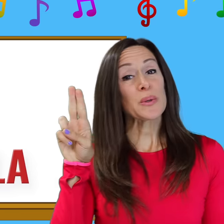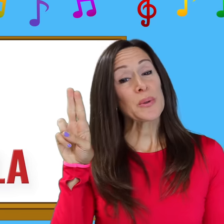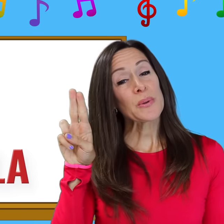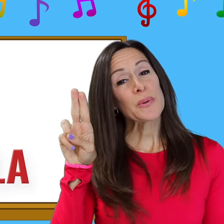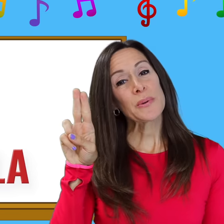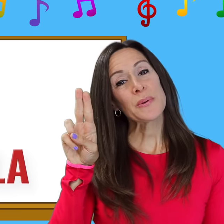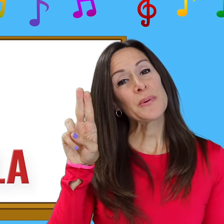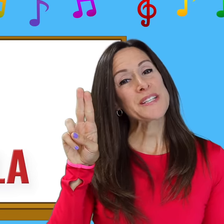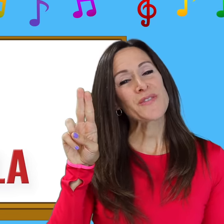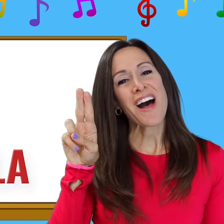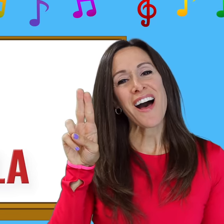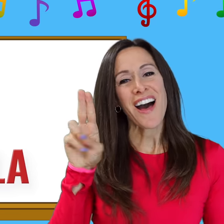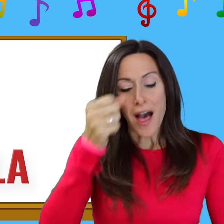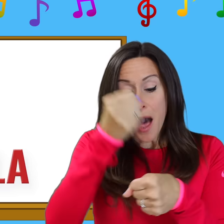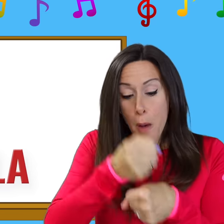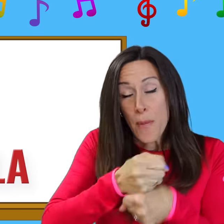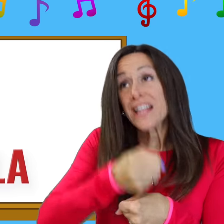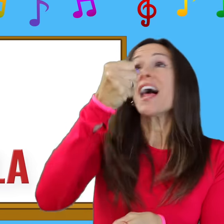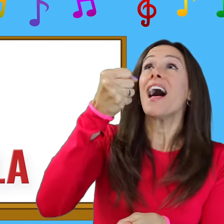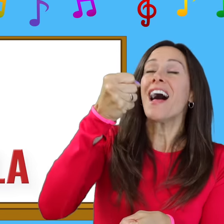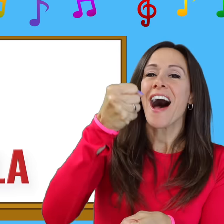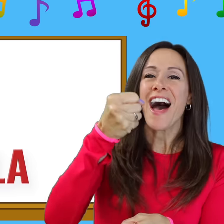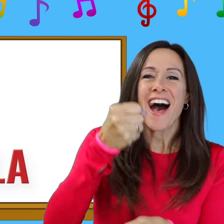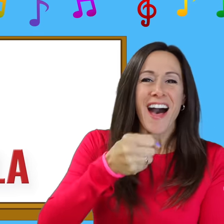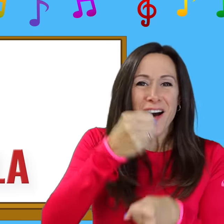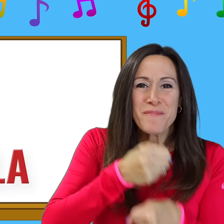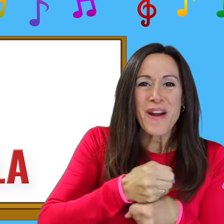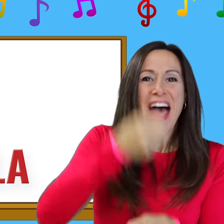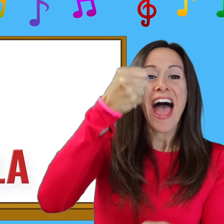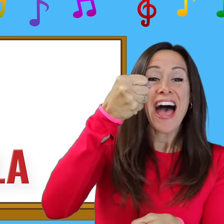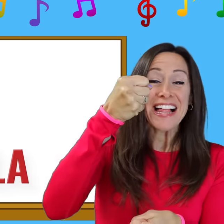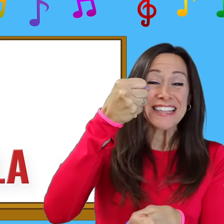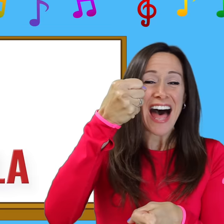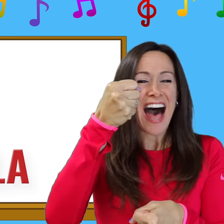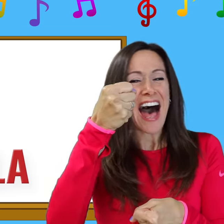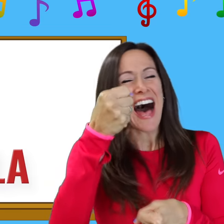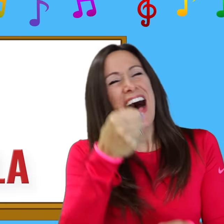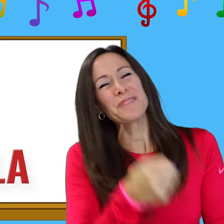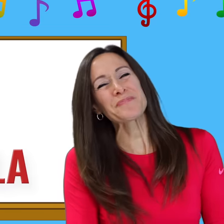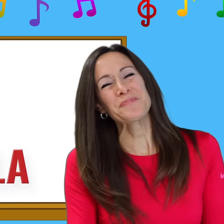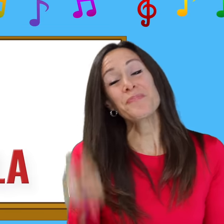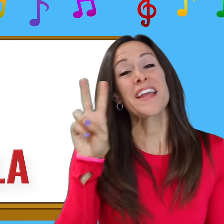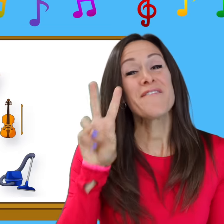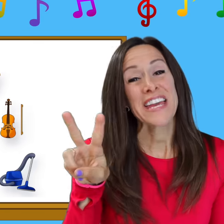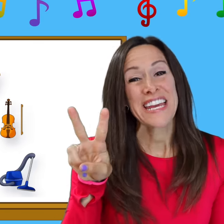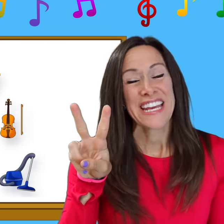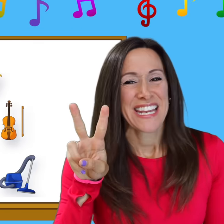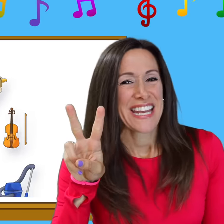is for a-a-umbrella, a-a-umbrella V